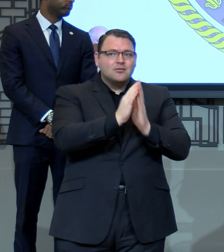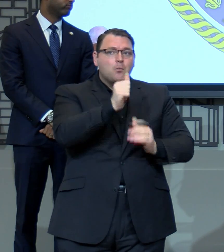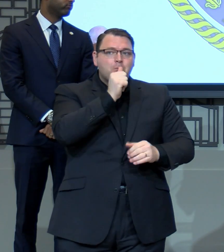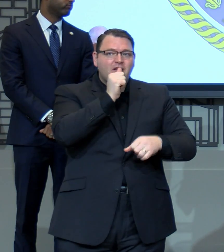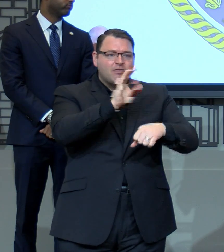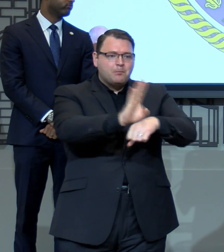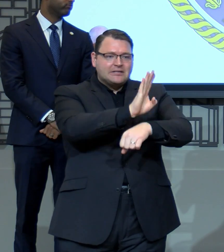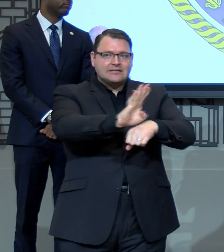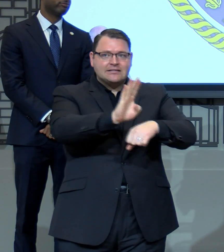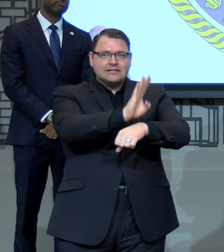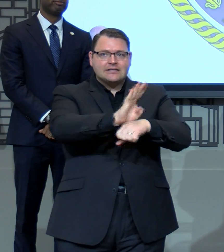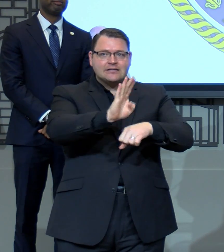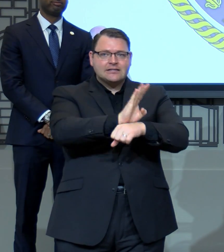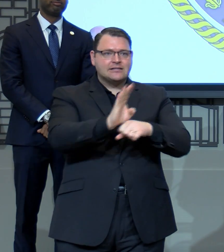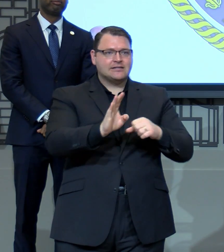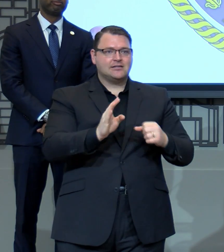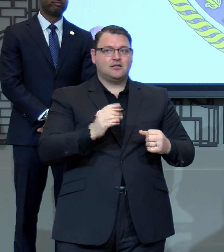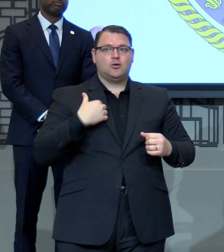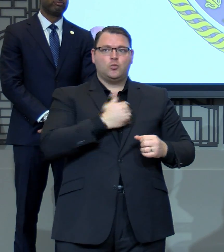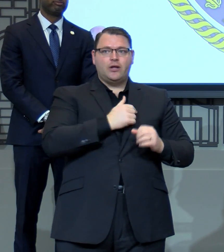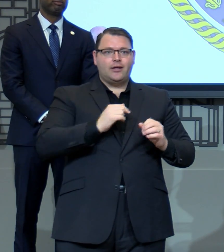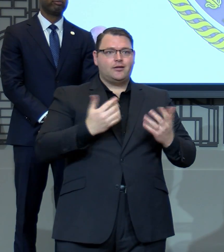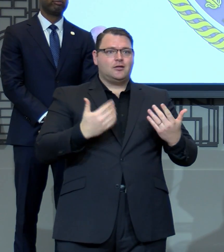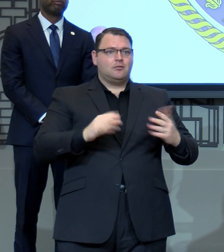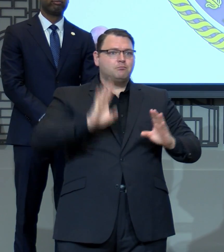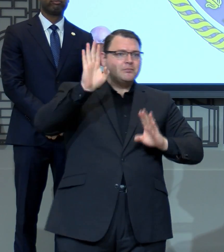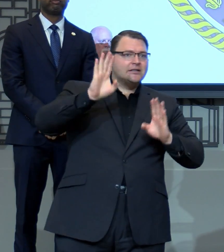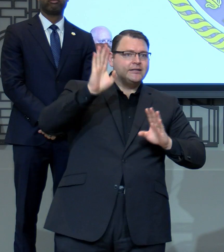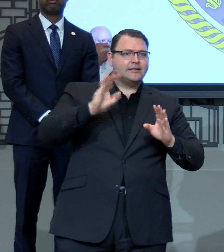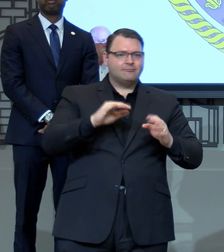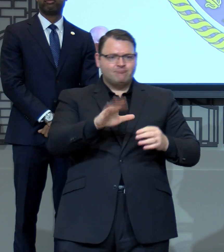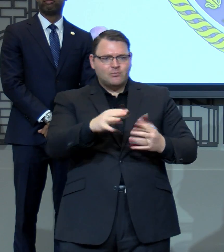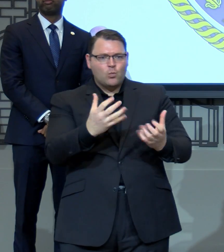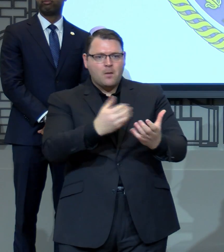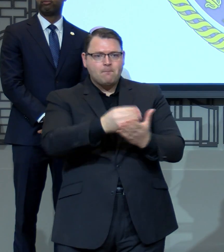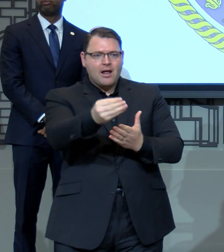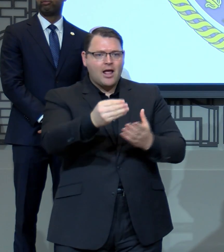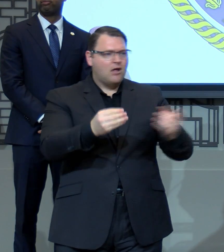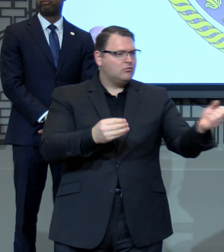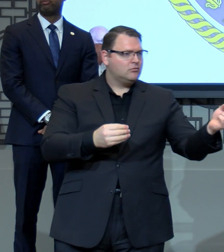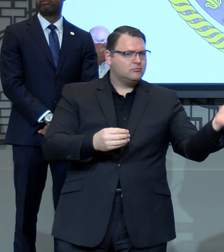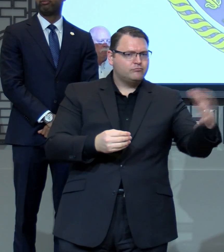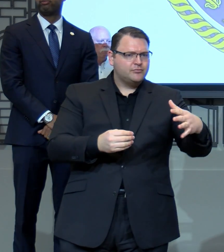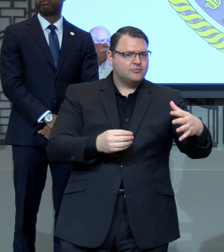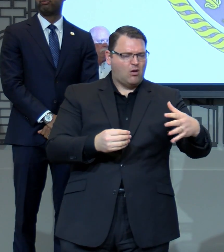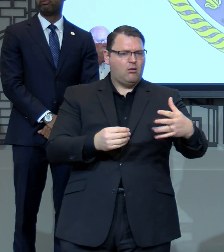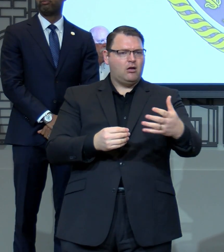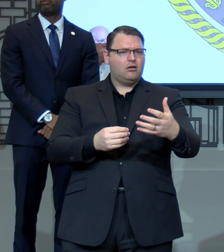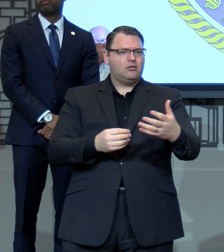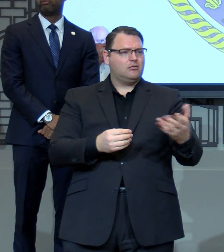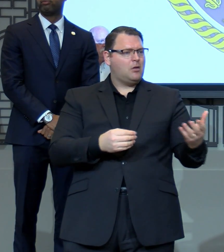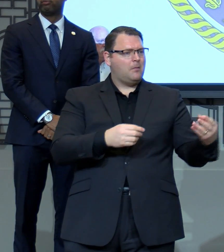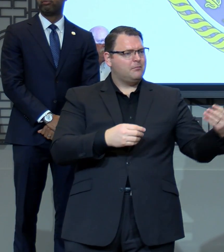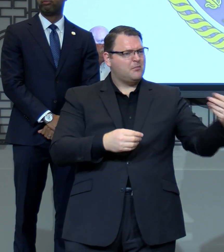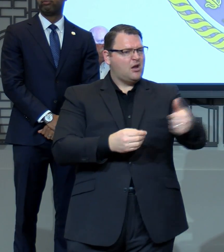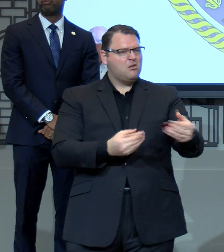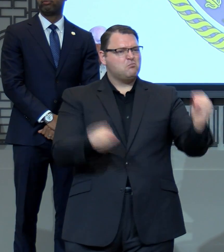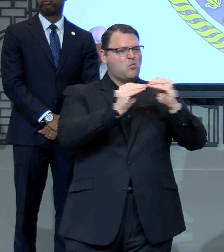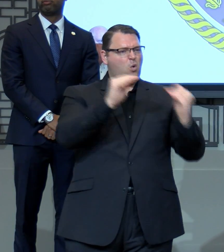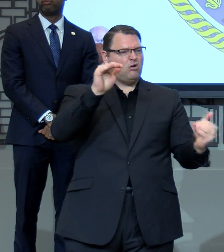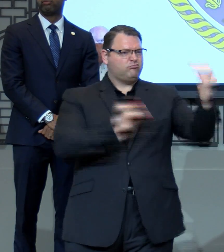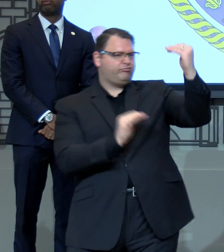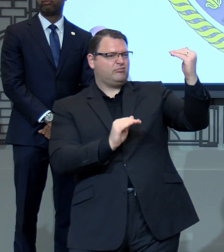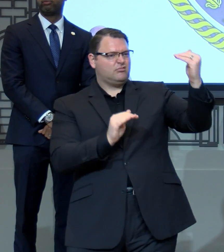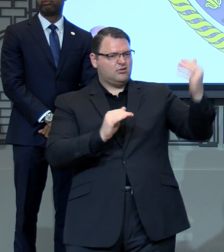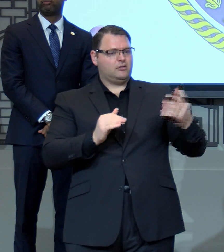it becomes a bidding war on the private marketplace. Because what is happening, for example, we had a shipment where we